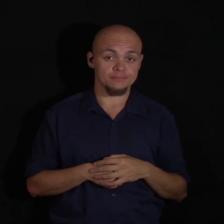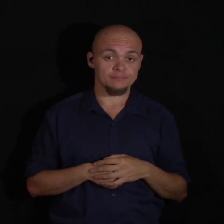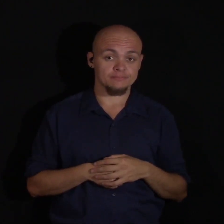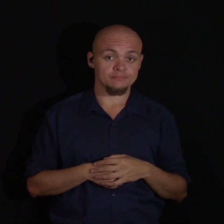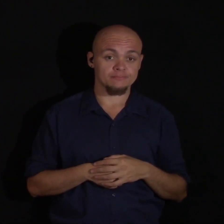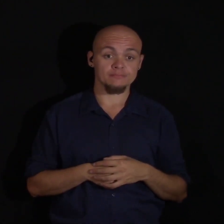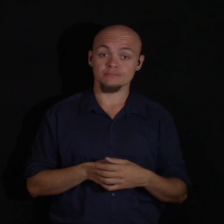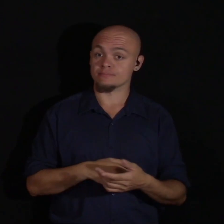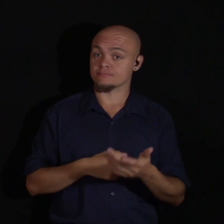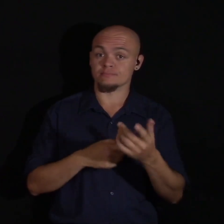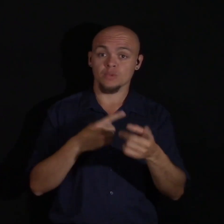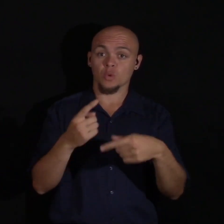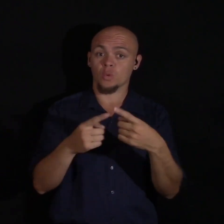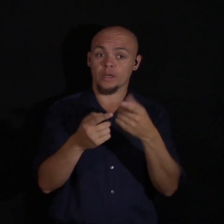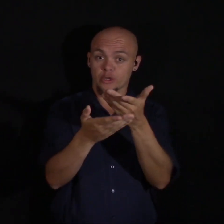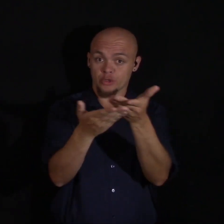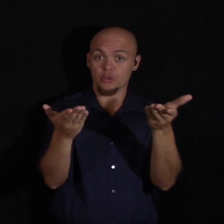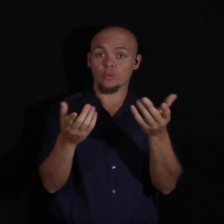When are you going to do it?